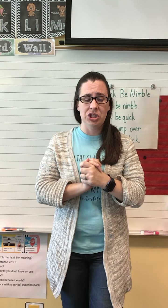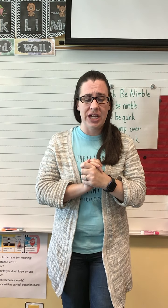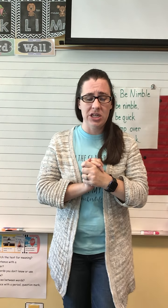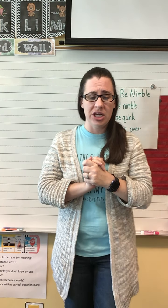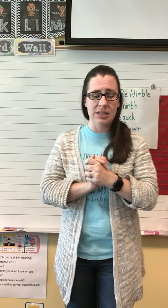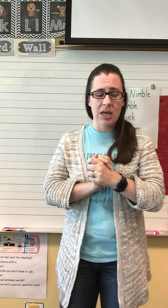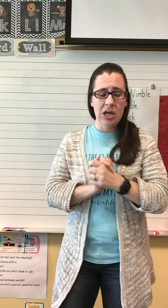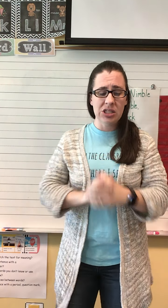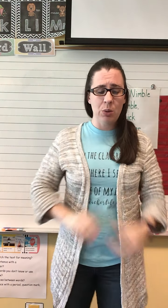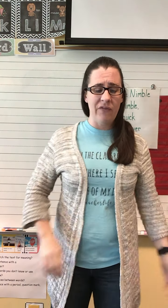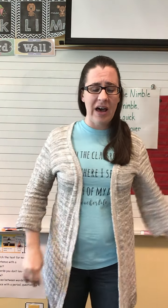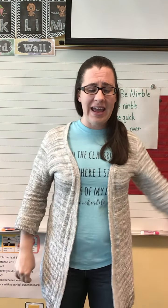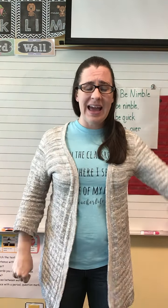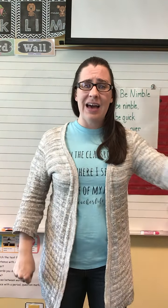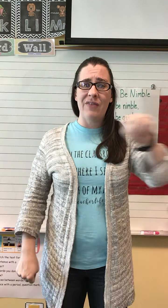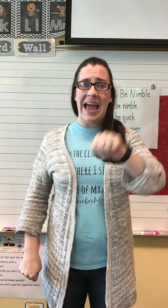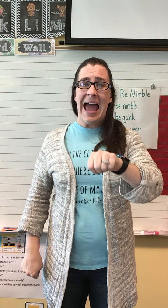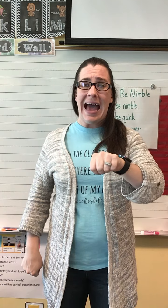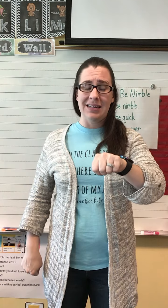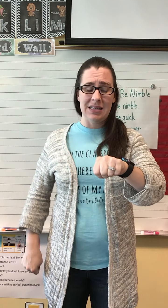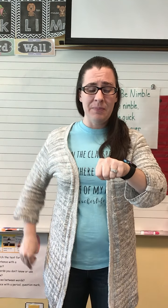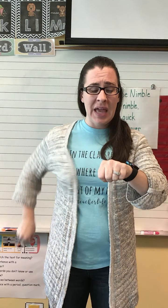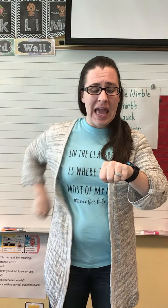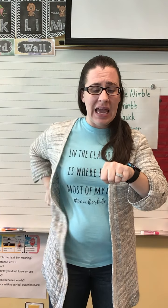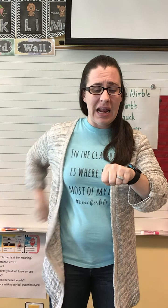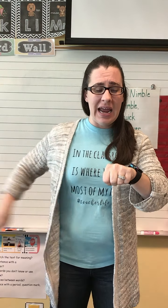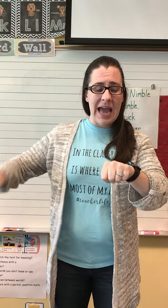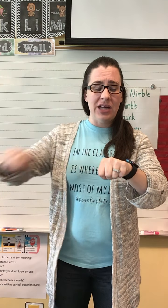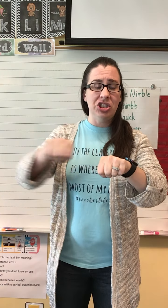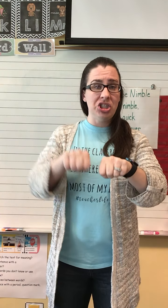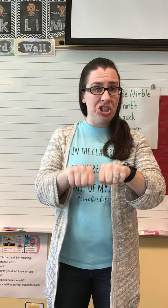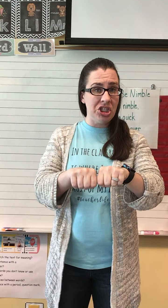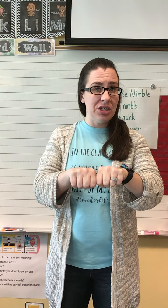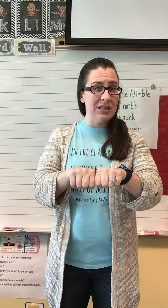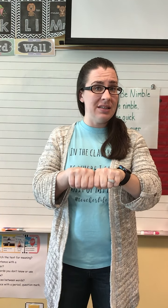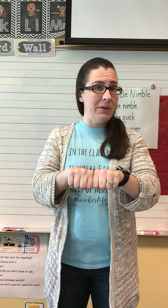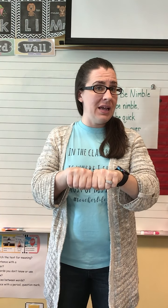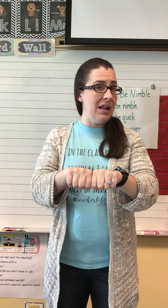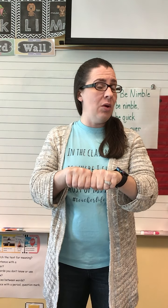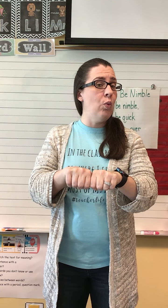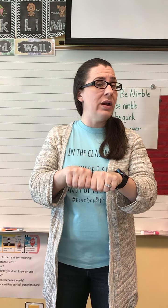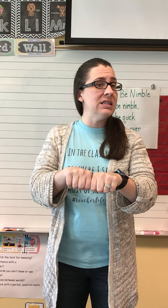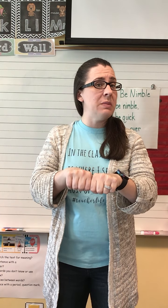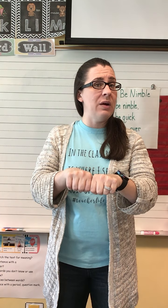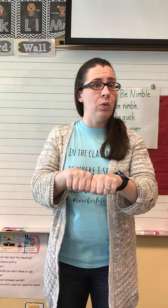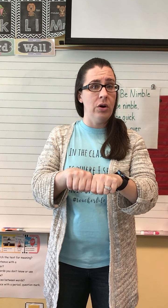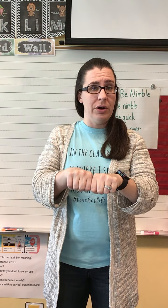changes. So, if I have at, and I add ch to the beginning, what is my word?